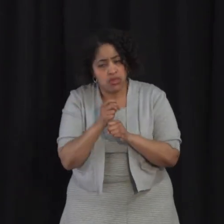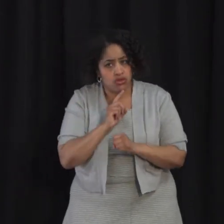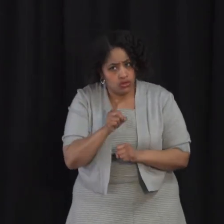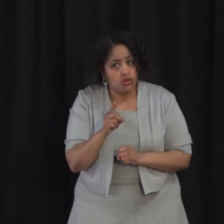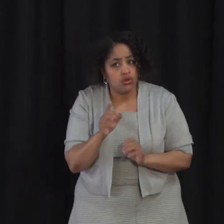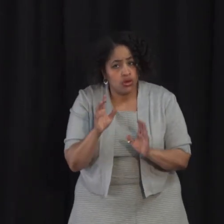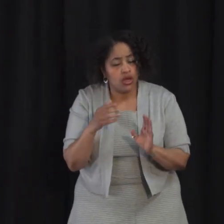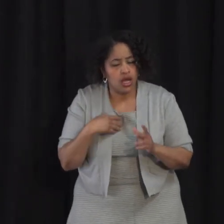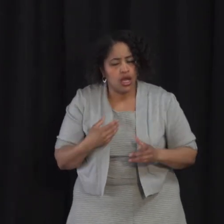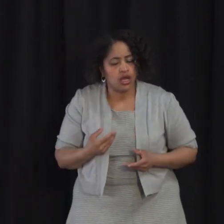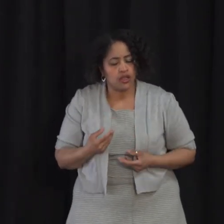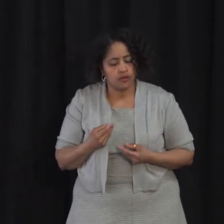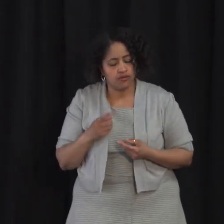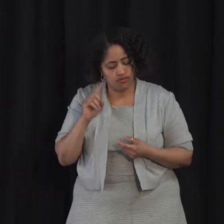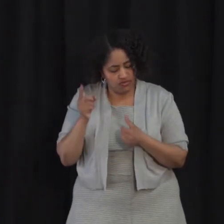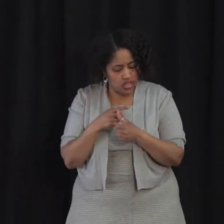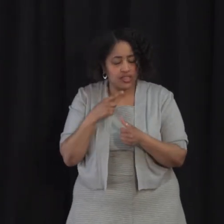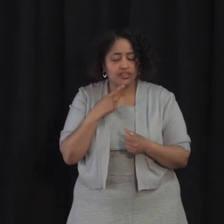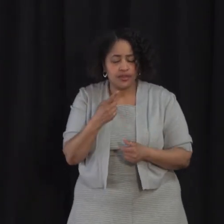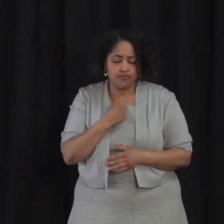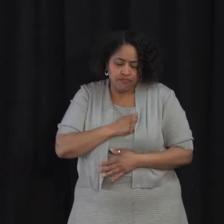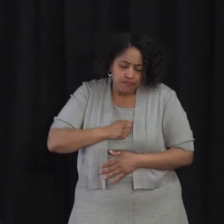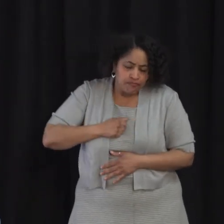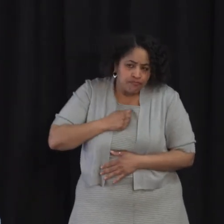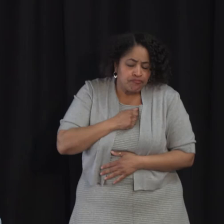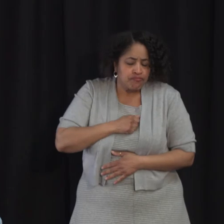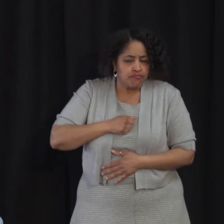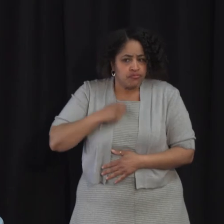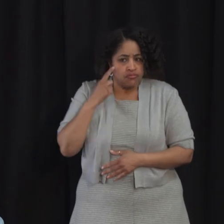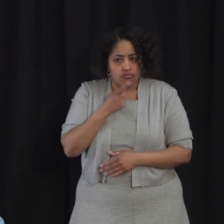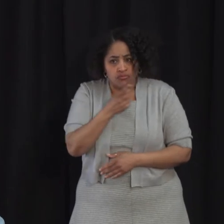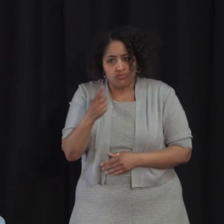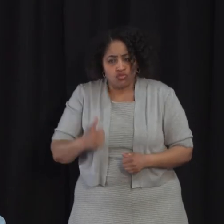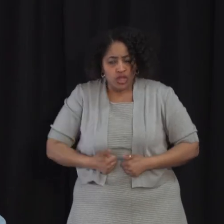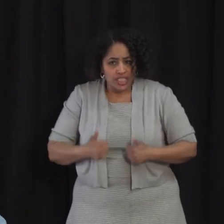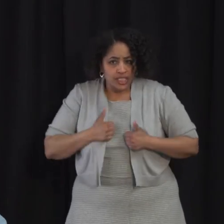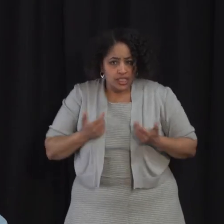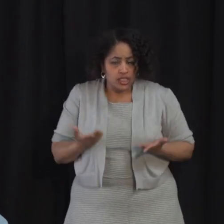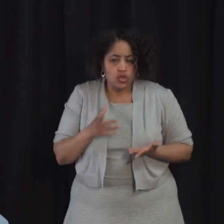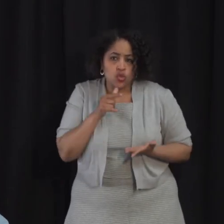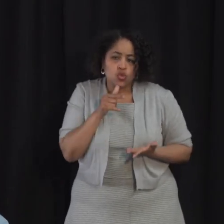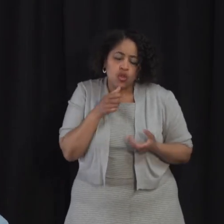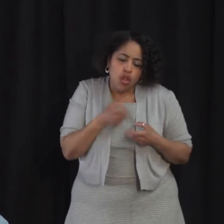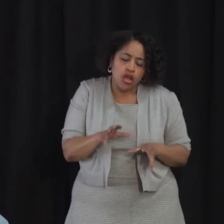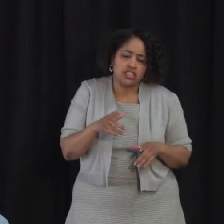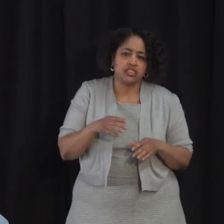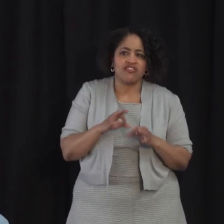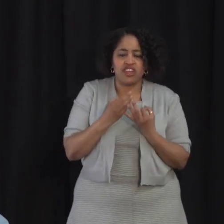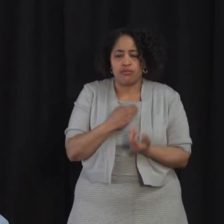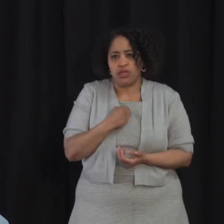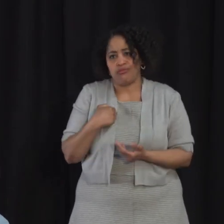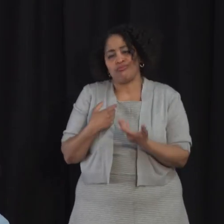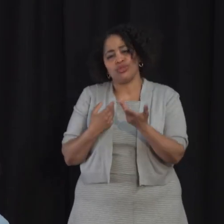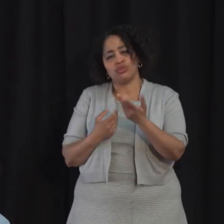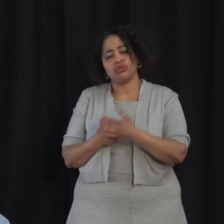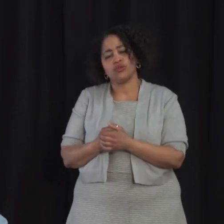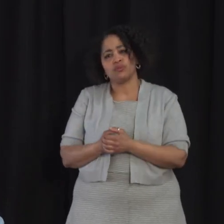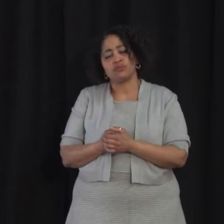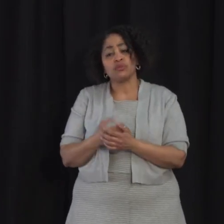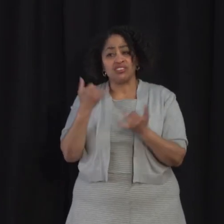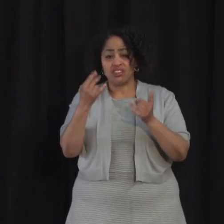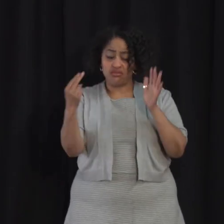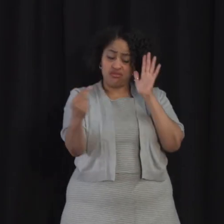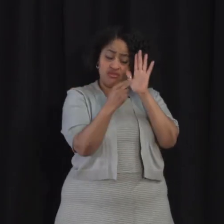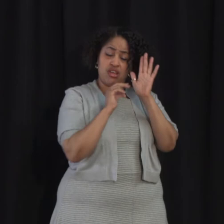I provide my condolences to the residents and the loss of their loved ones. Now, today, if you go to our